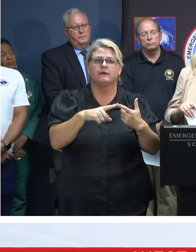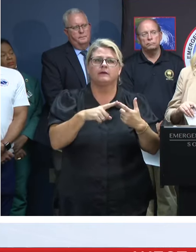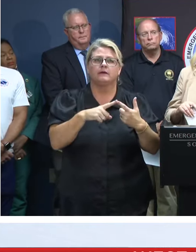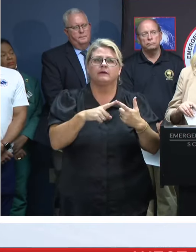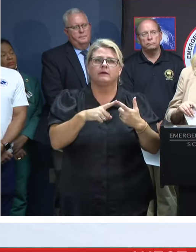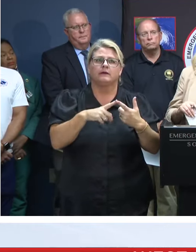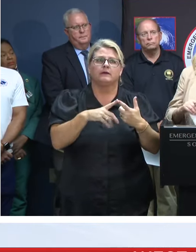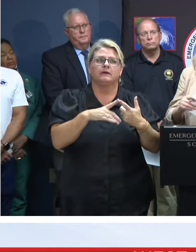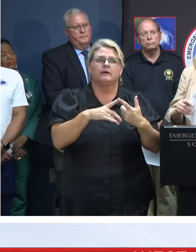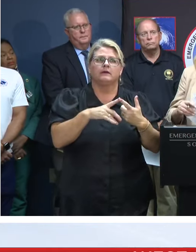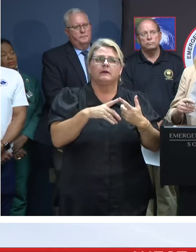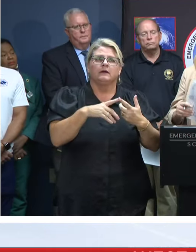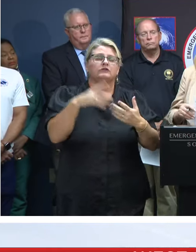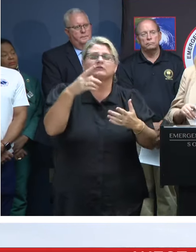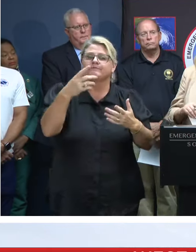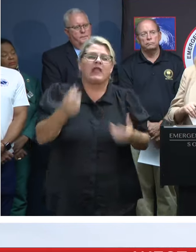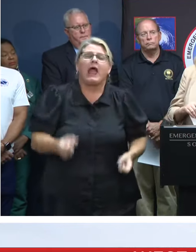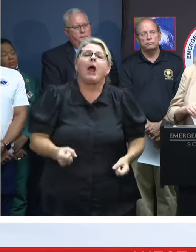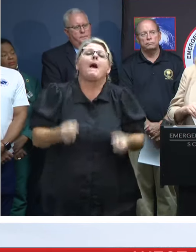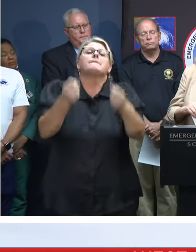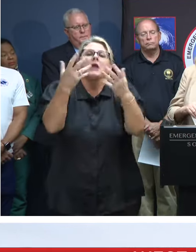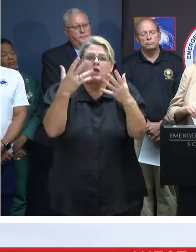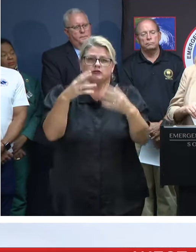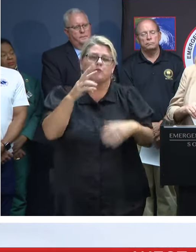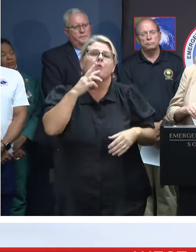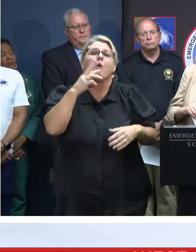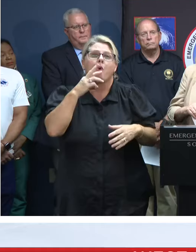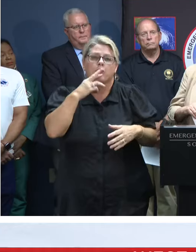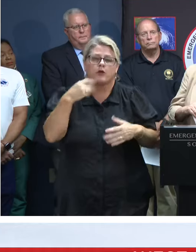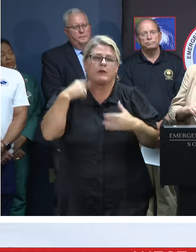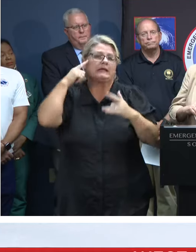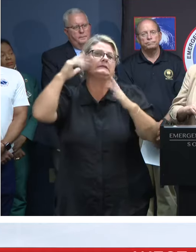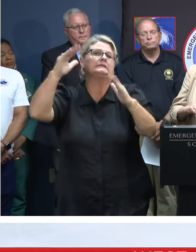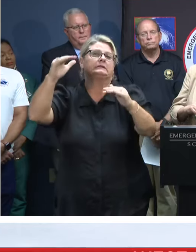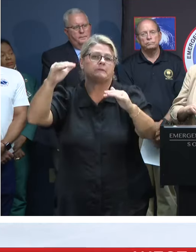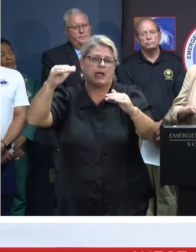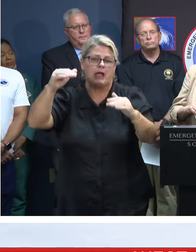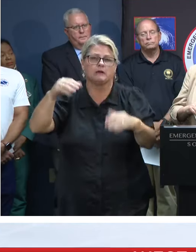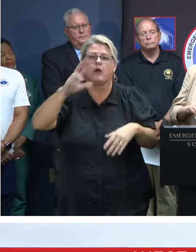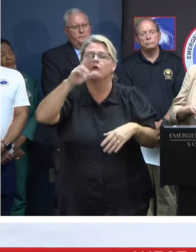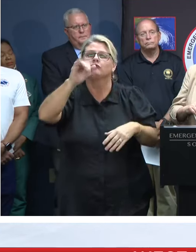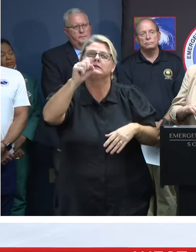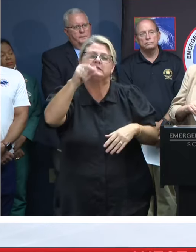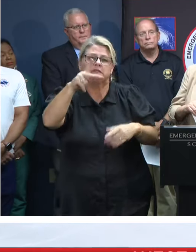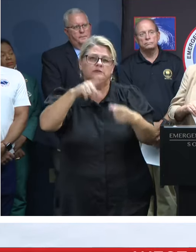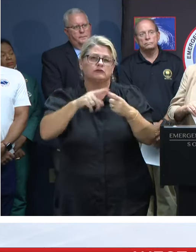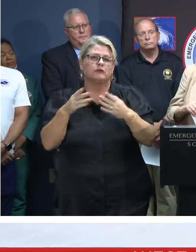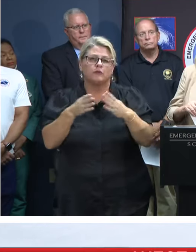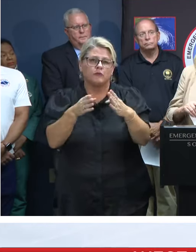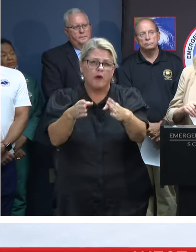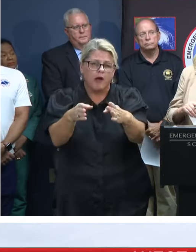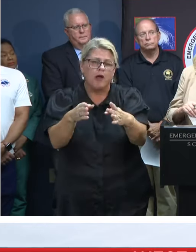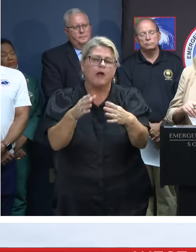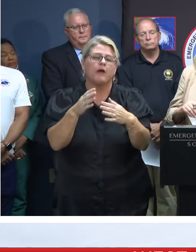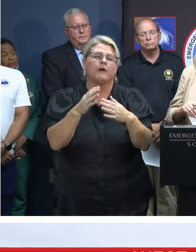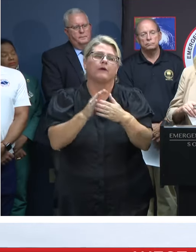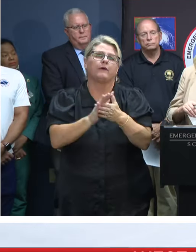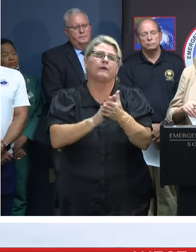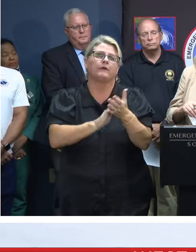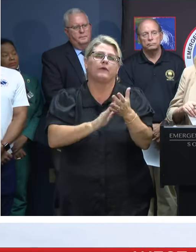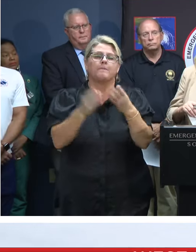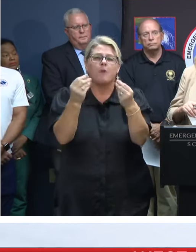just the inundation mapping that we do, you know, potential risk to road roads and